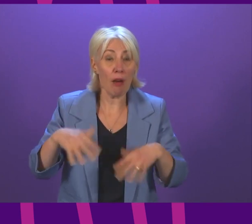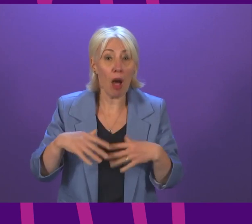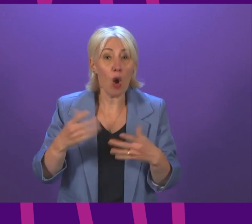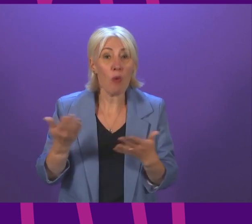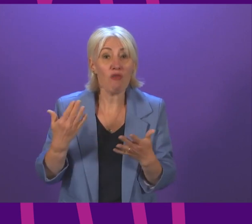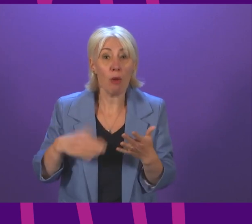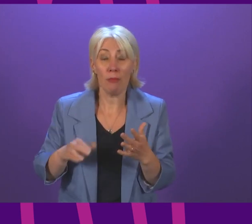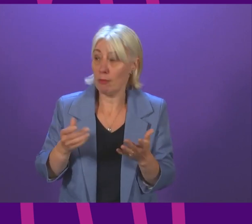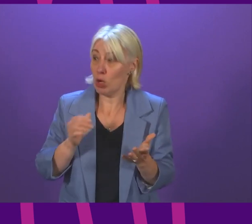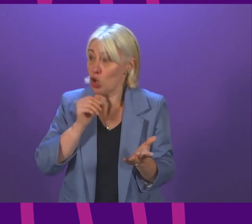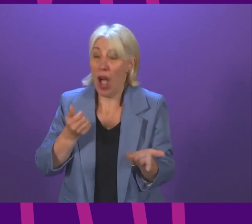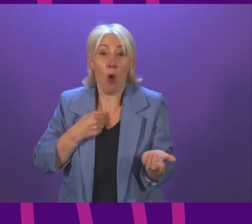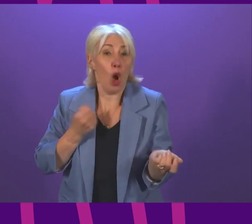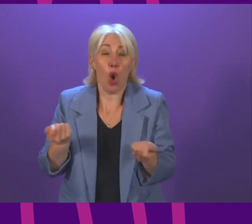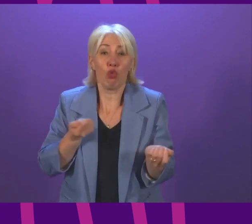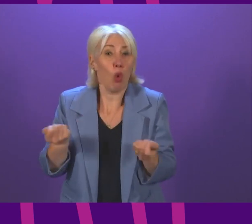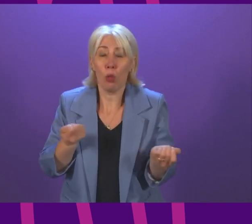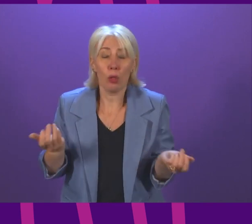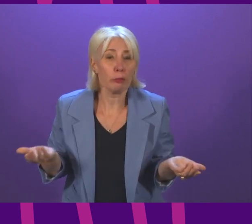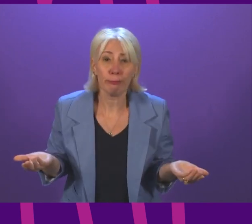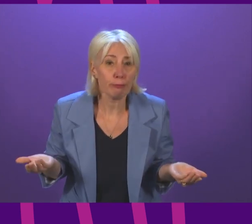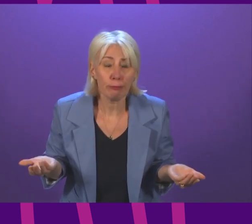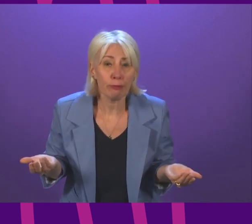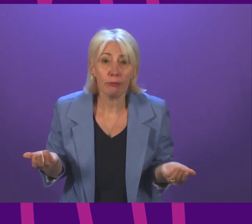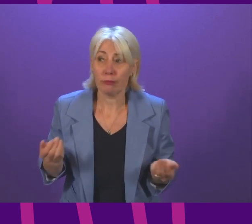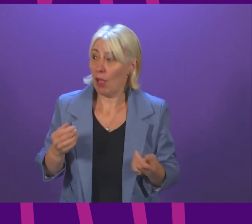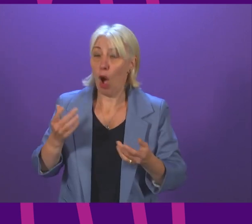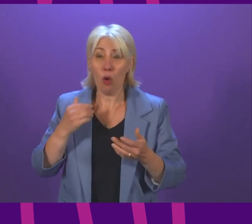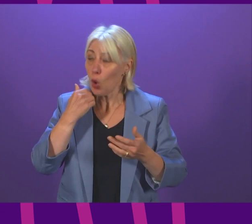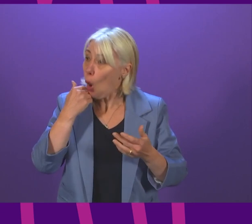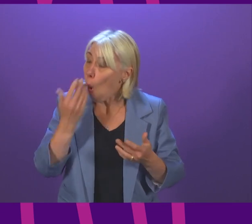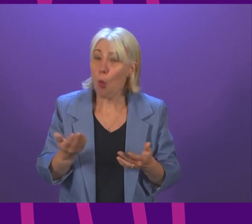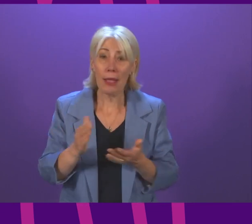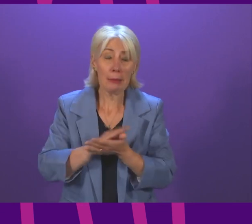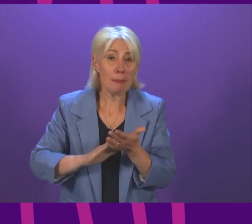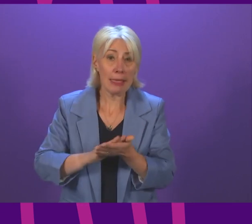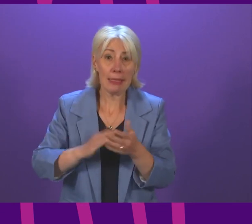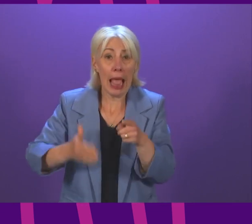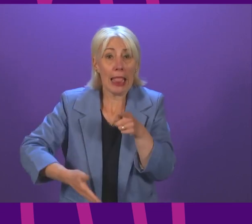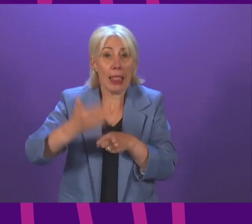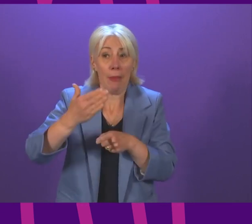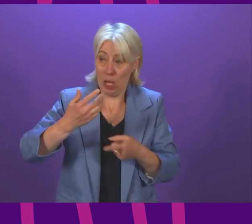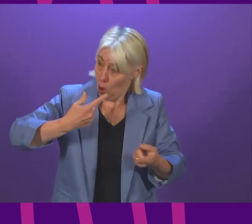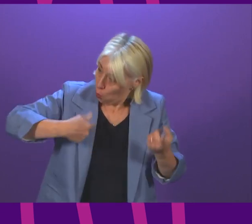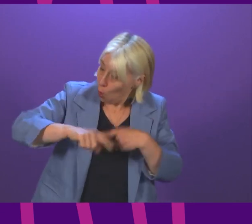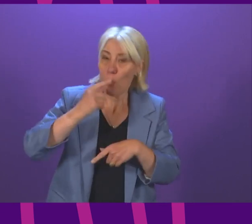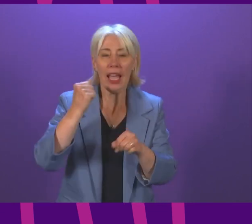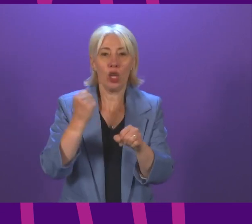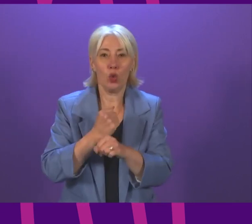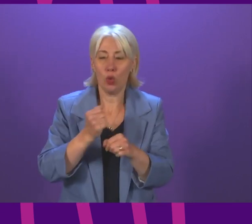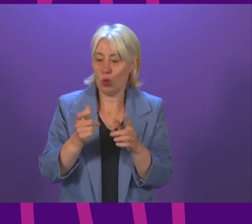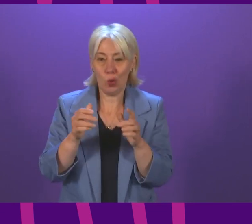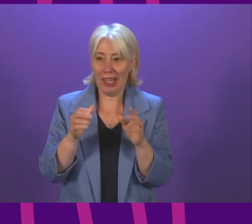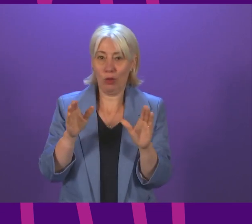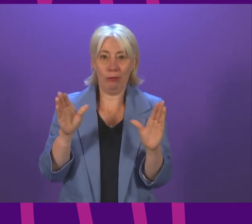that are beyond the control of this government and this parliament and there will always therefore be a limit to what we can do to mitigate the